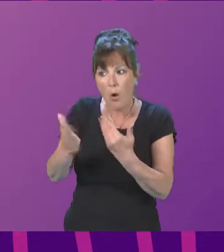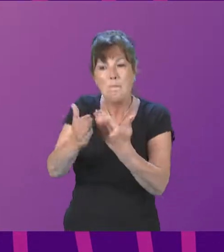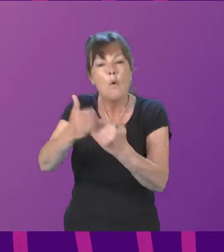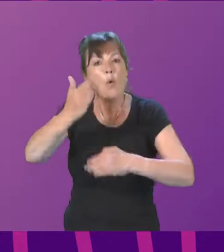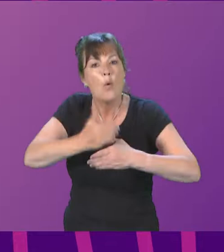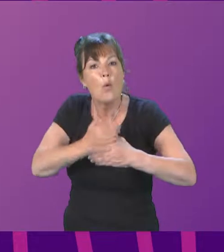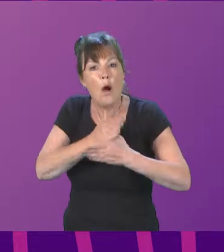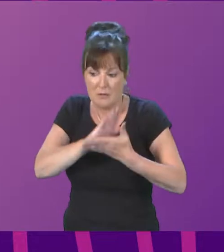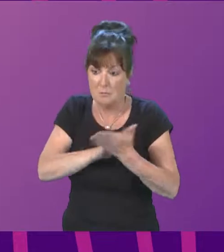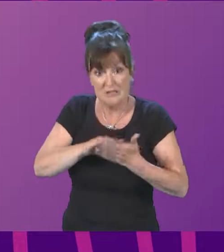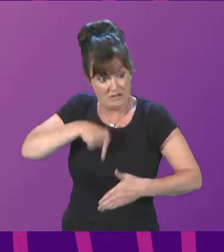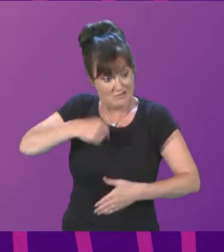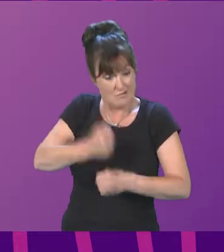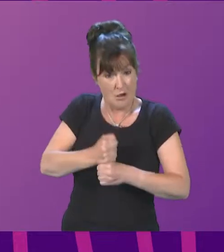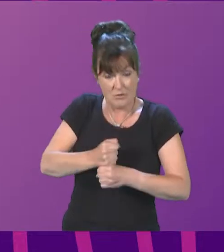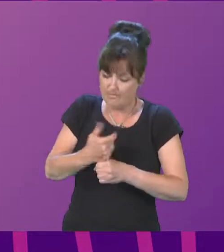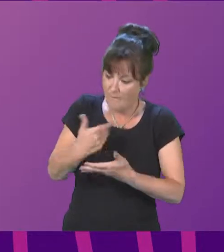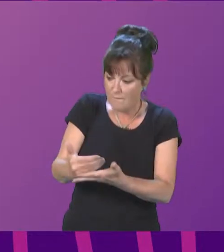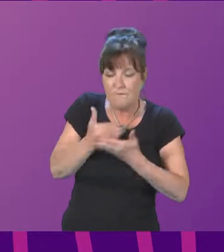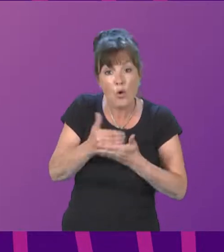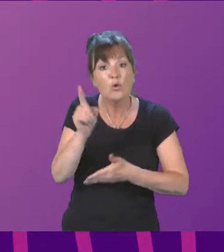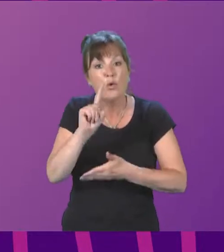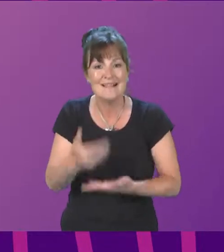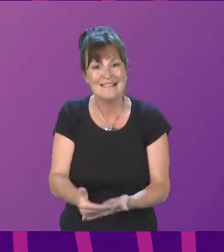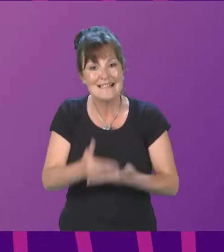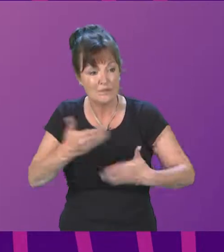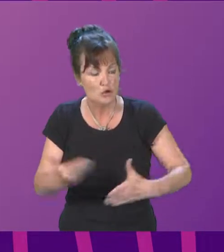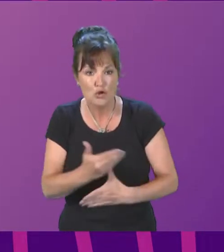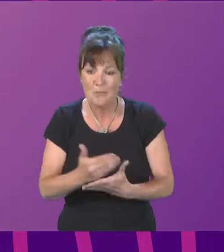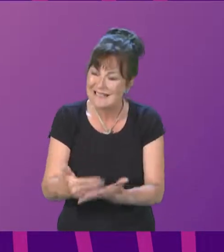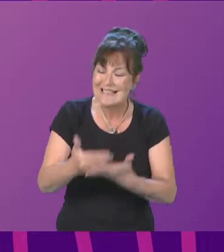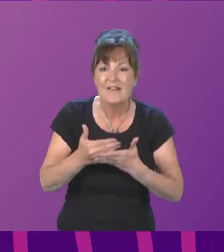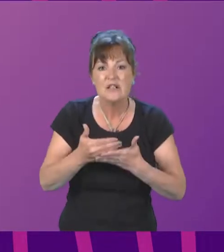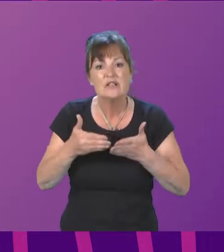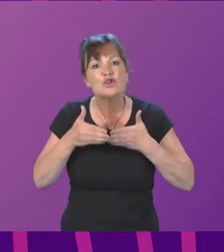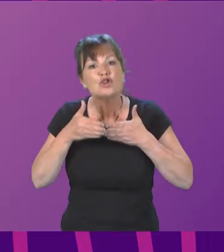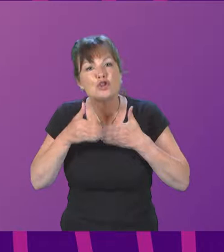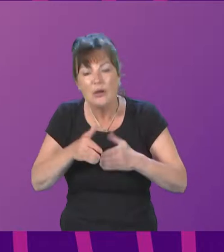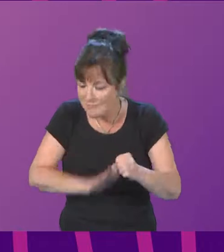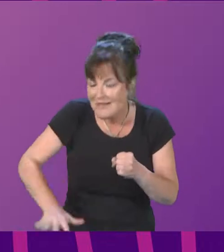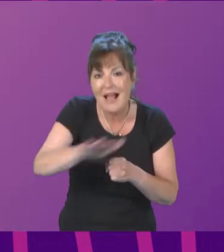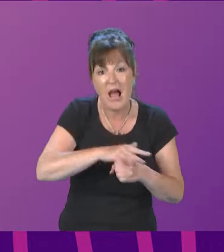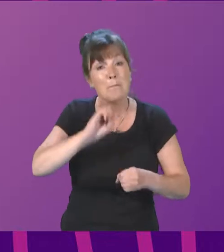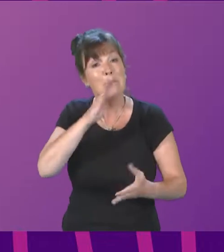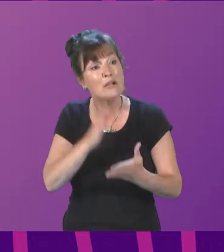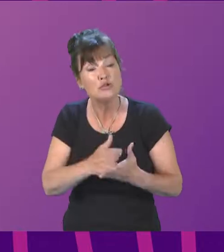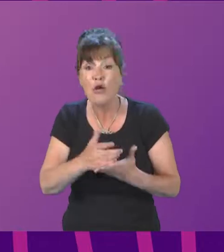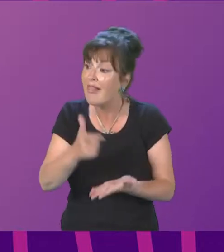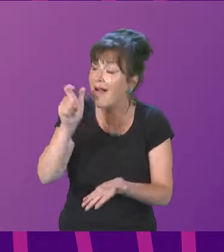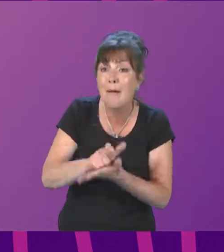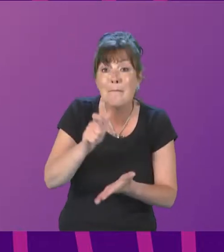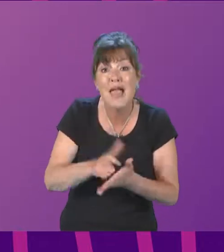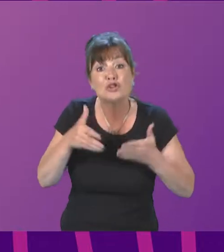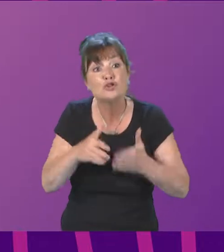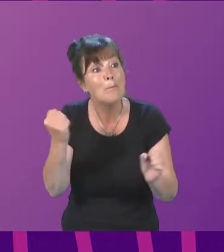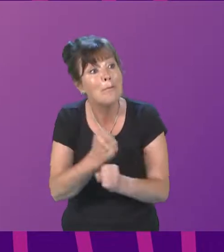market. And that's what this Government's focused on, saving the jobs, saving the shipyard, making sure that commercial shipbuilding on the Clyde has a future. And if we'd